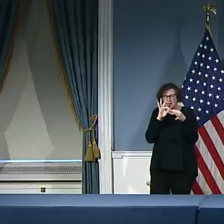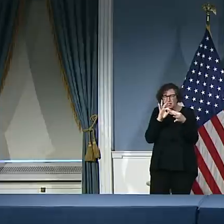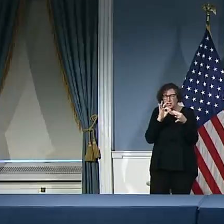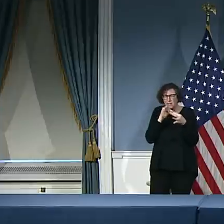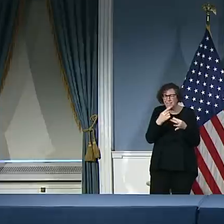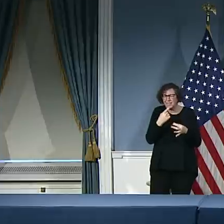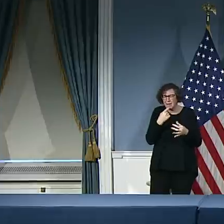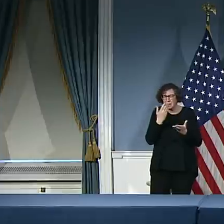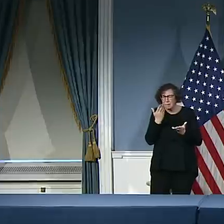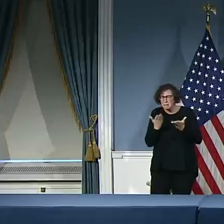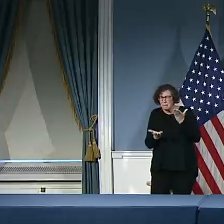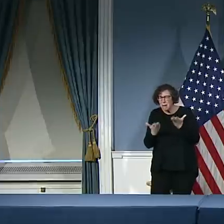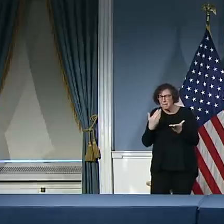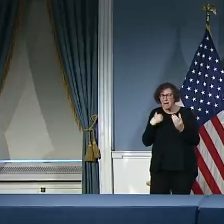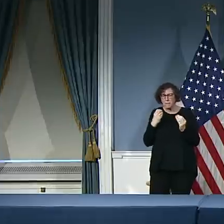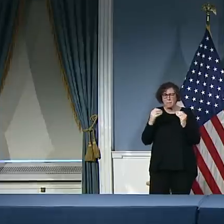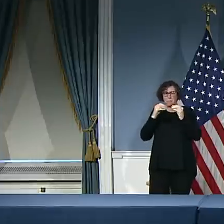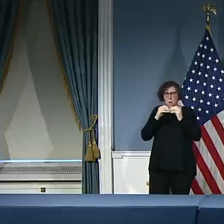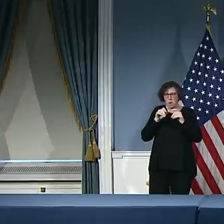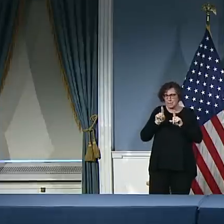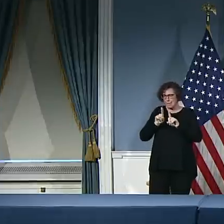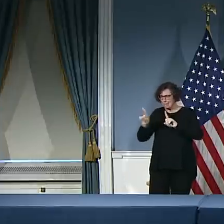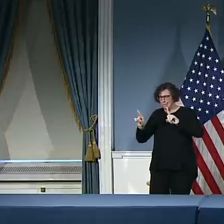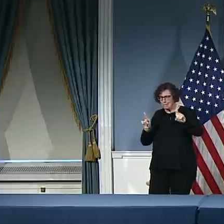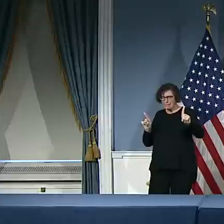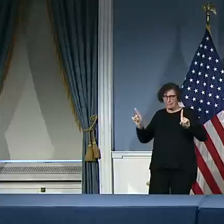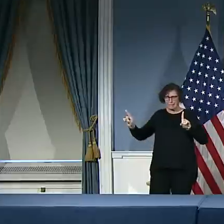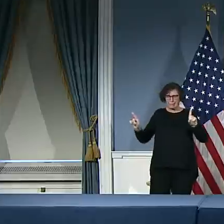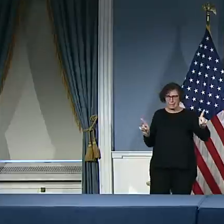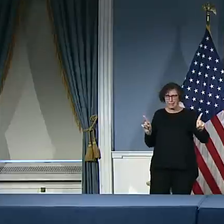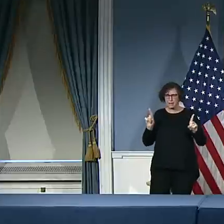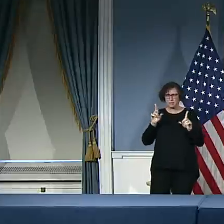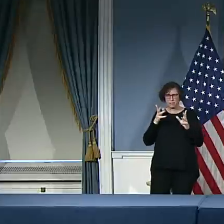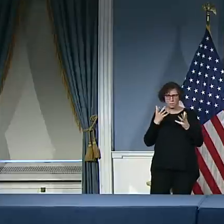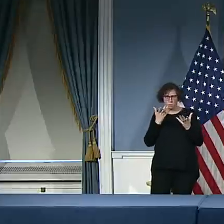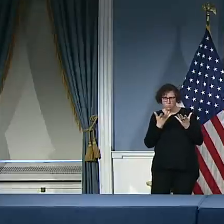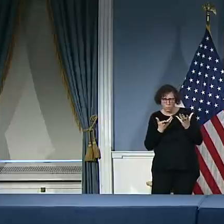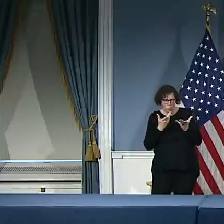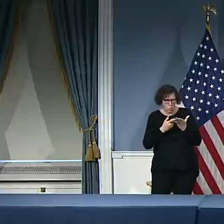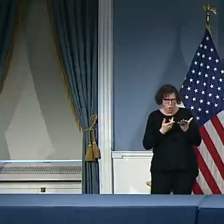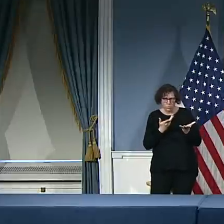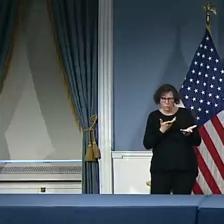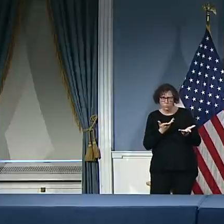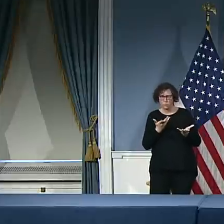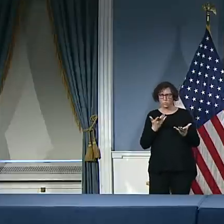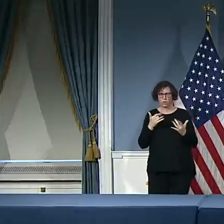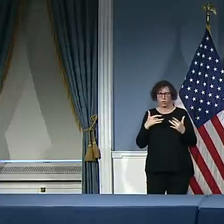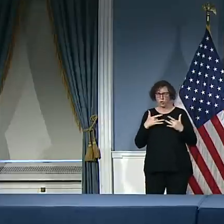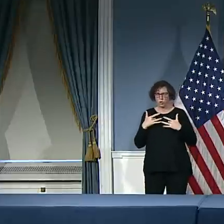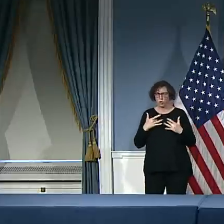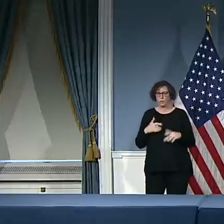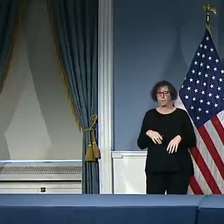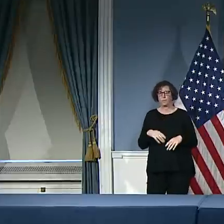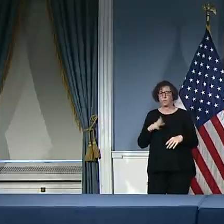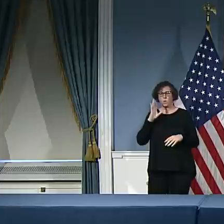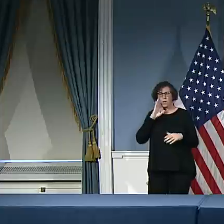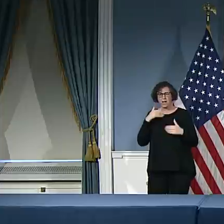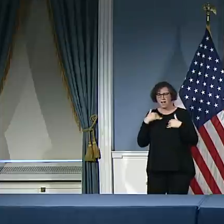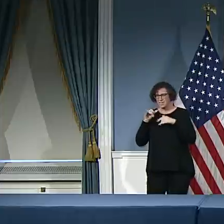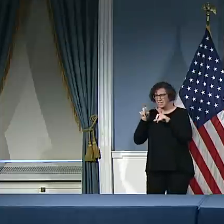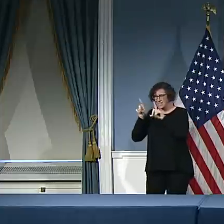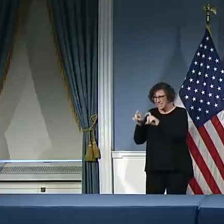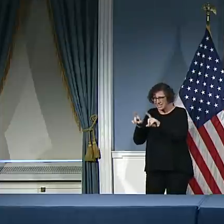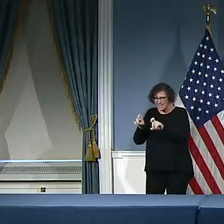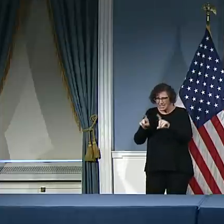measures. I'm not sure. I don't know if there's any talk of potential widespread testing soon of a contained